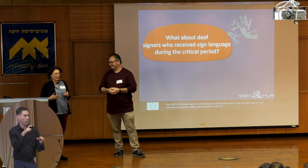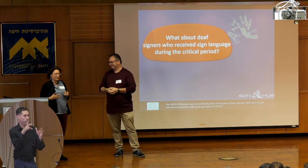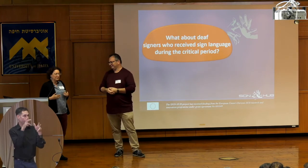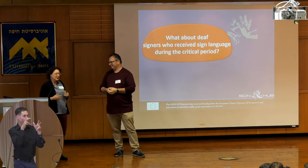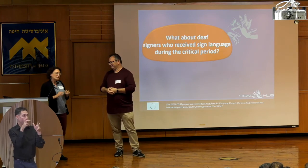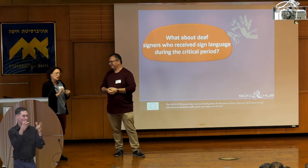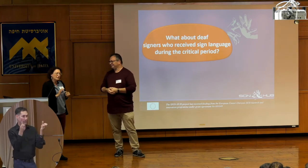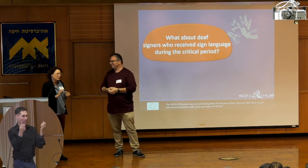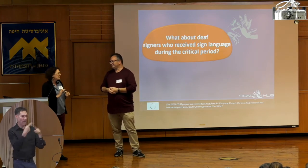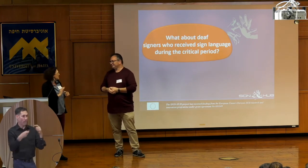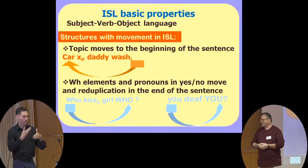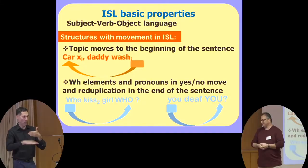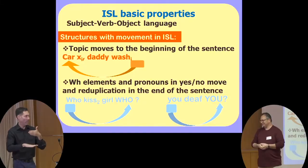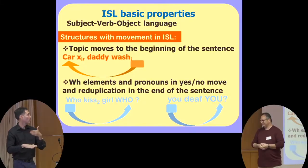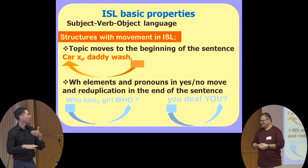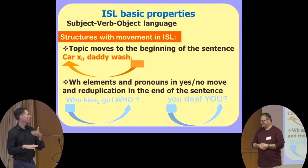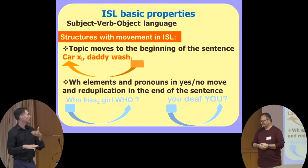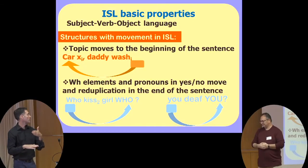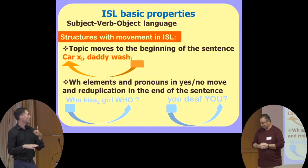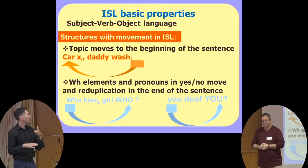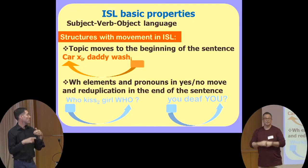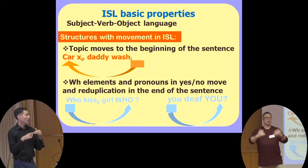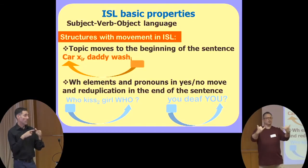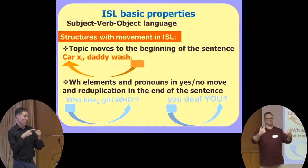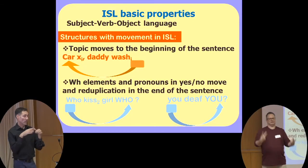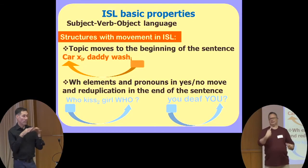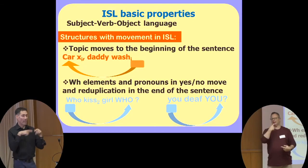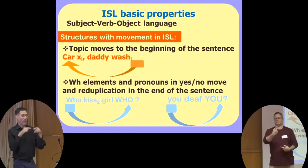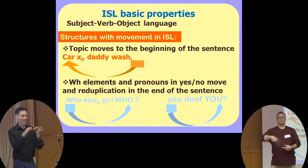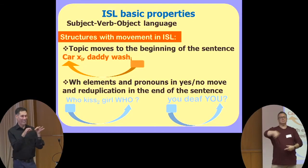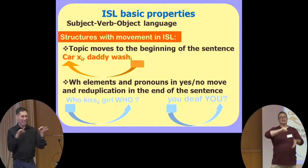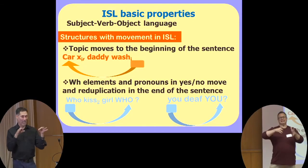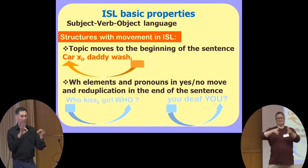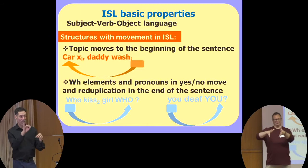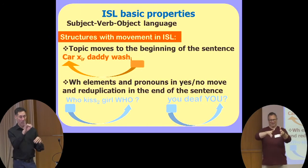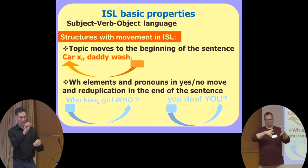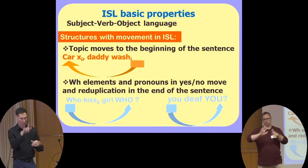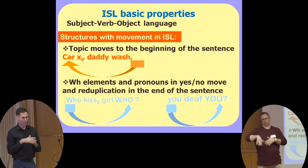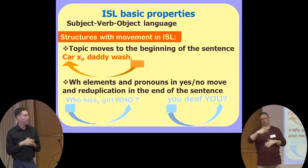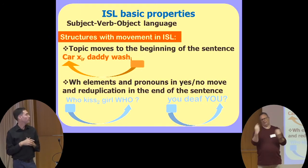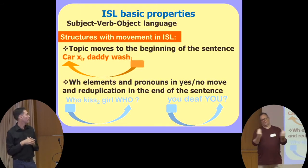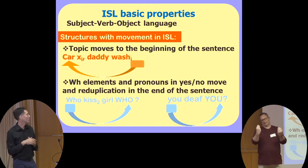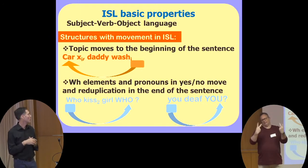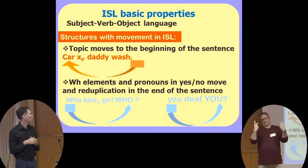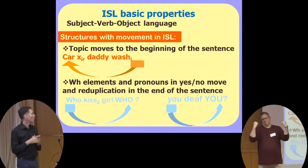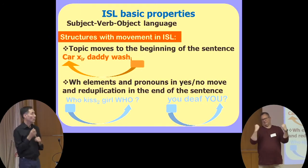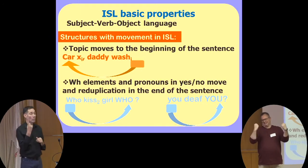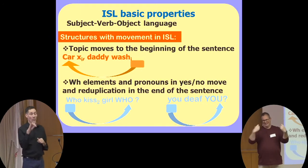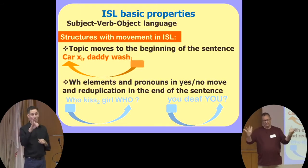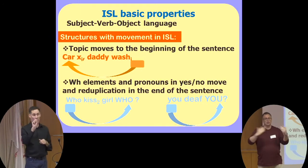birth? So first, very few things about the syntax of Israeli sign language. We start with the fact that Israeli sign language is